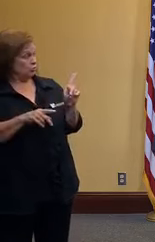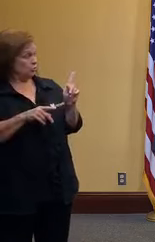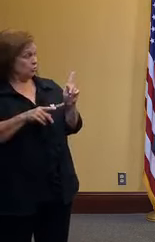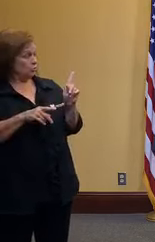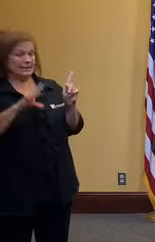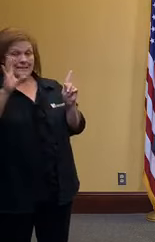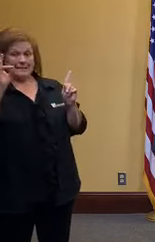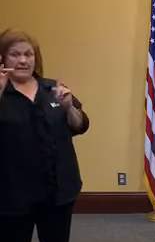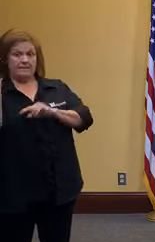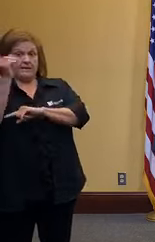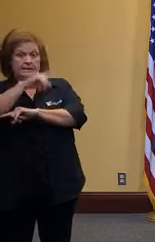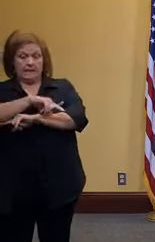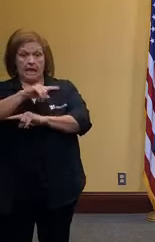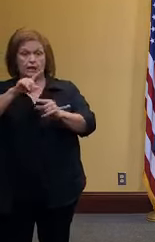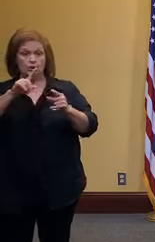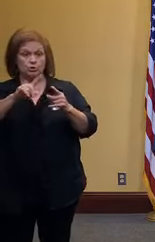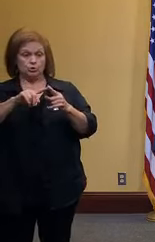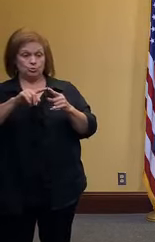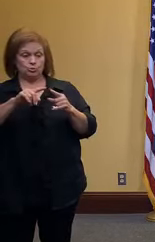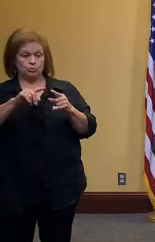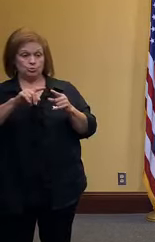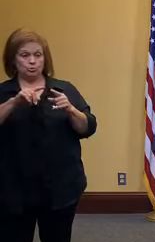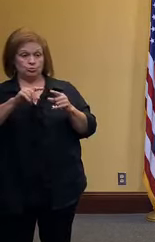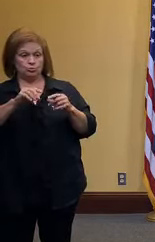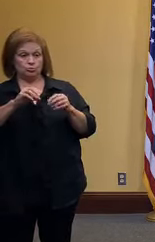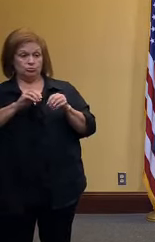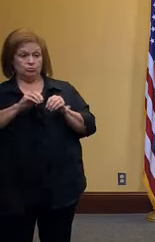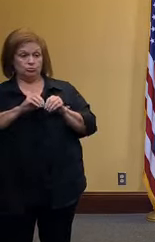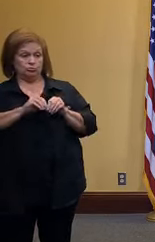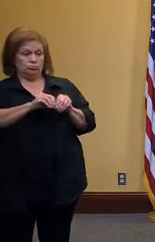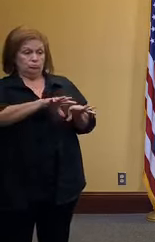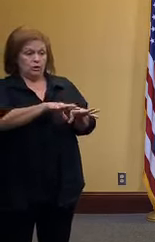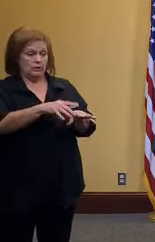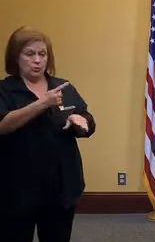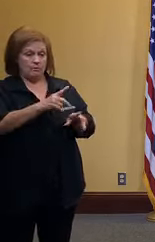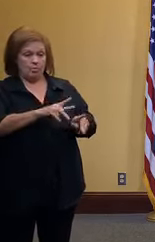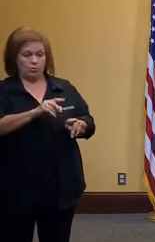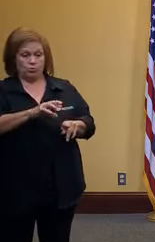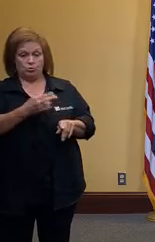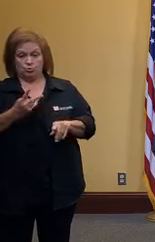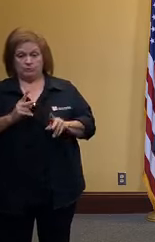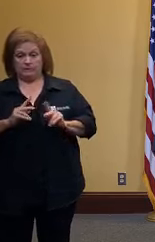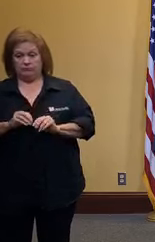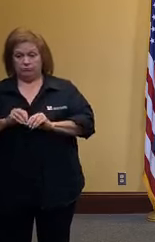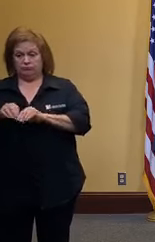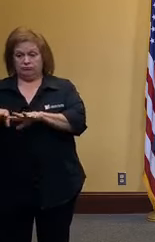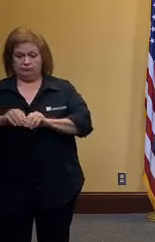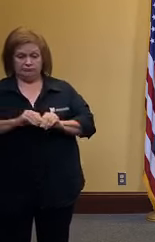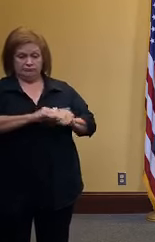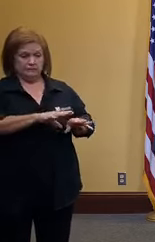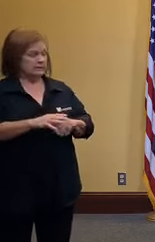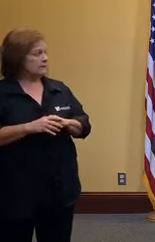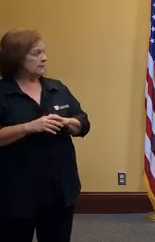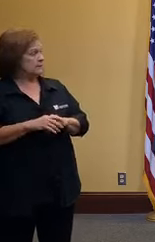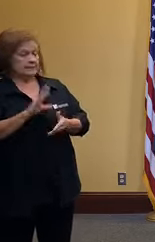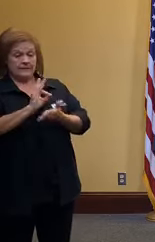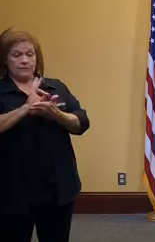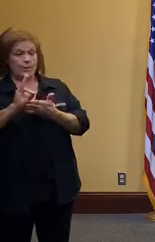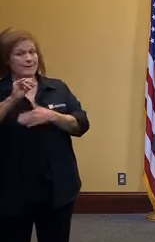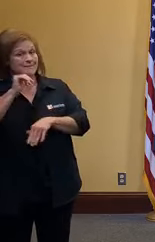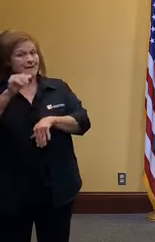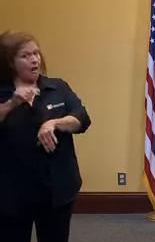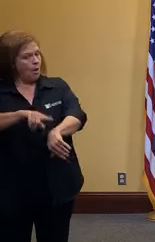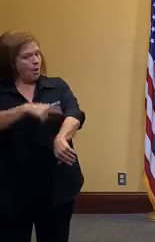to take seven days to affect infect someone else or two other people seven weeks is not a long time